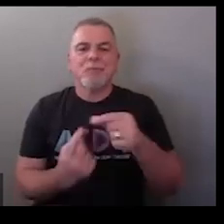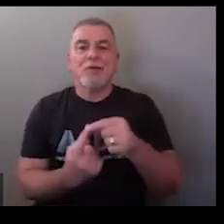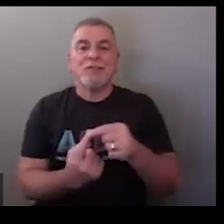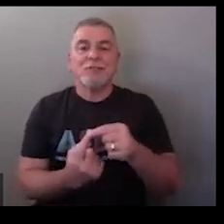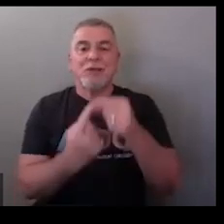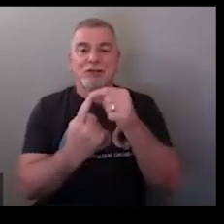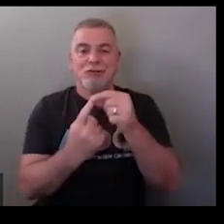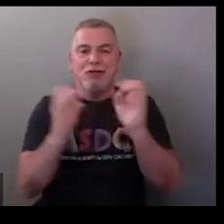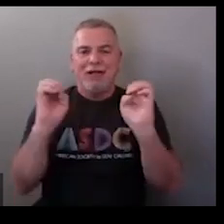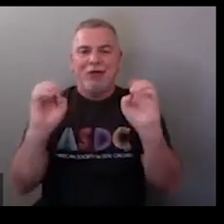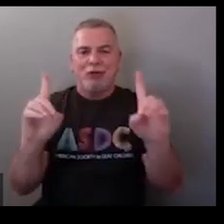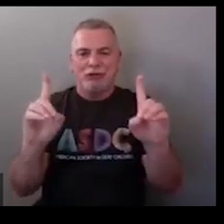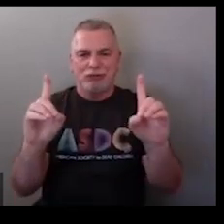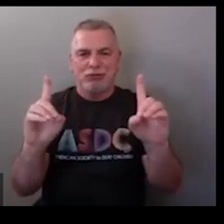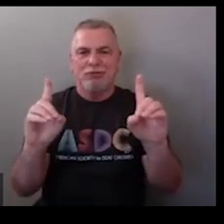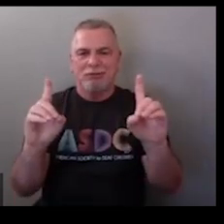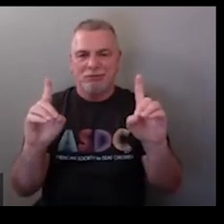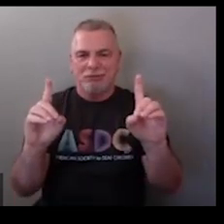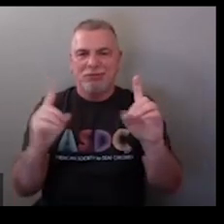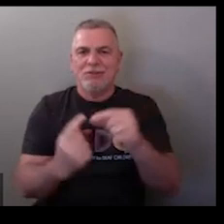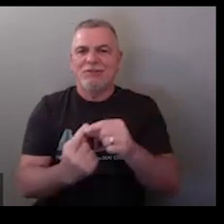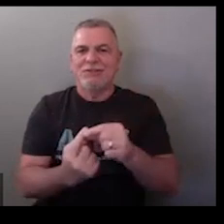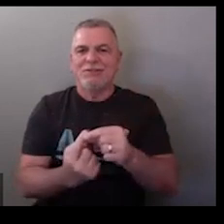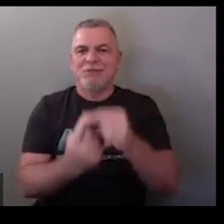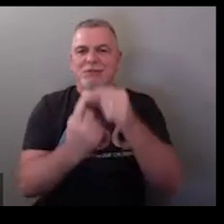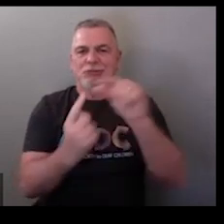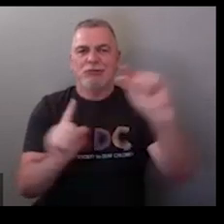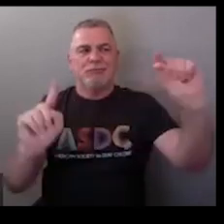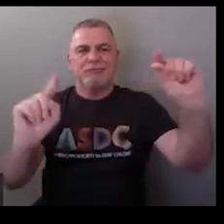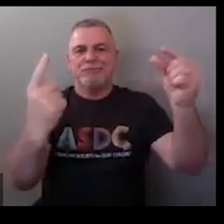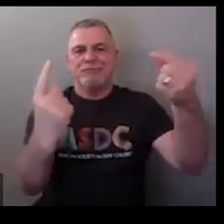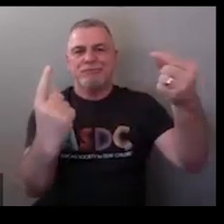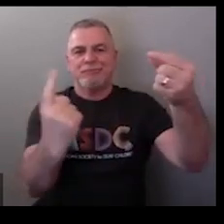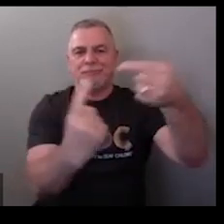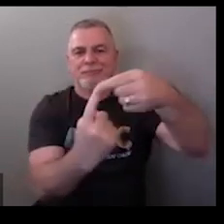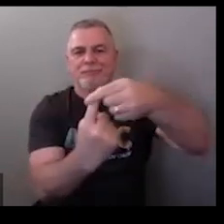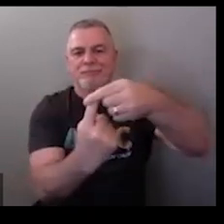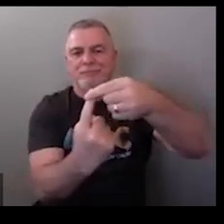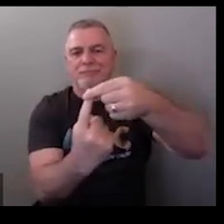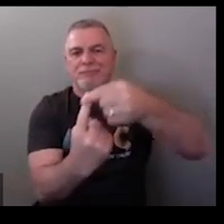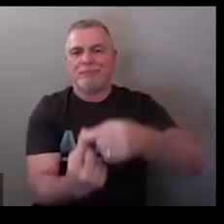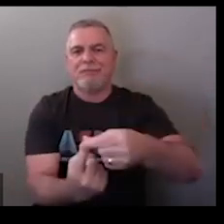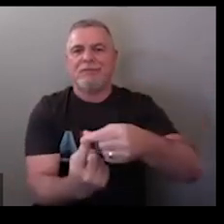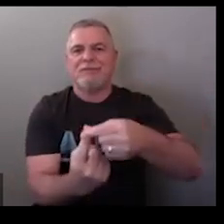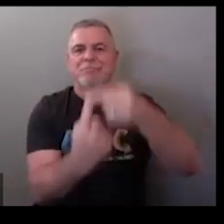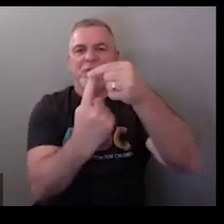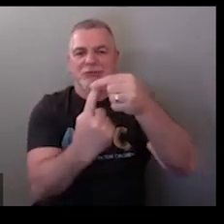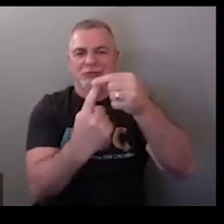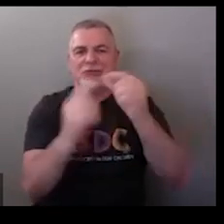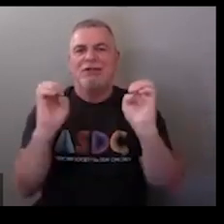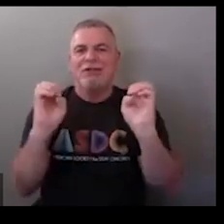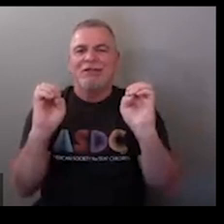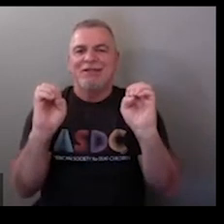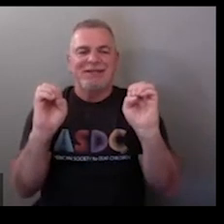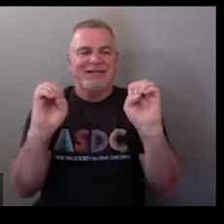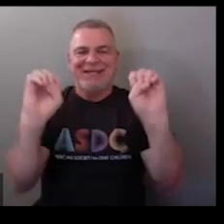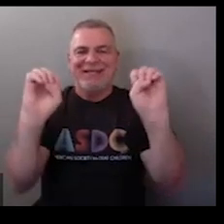special this is special education ED so special okay so you grab your finger move